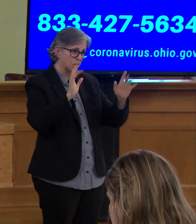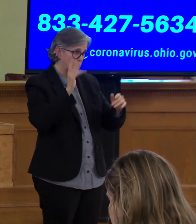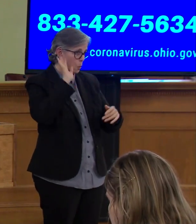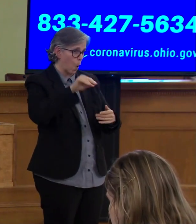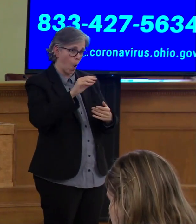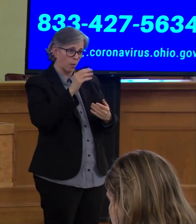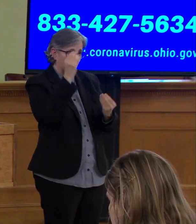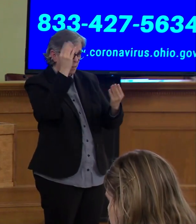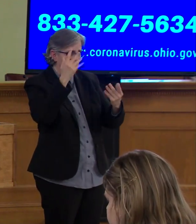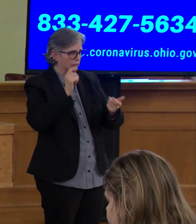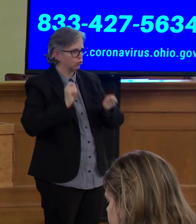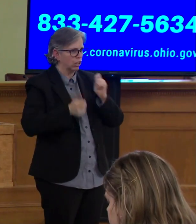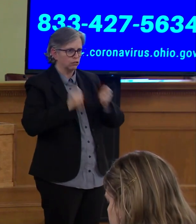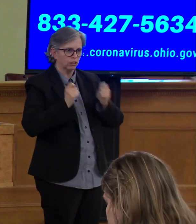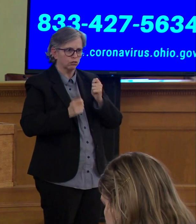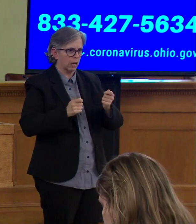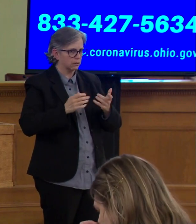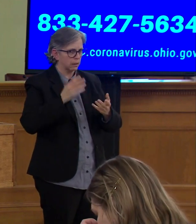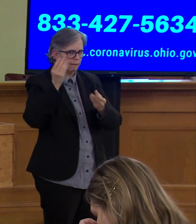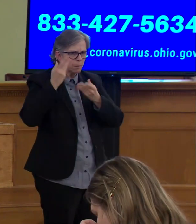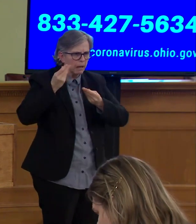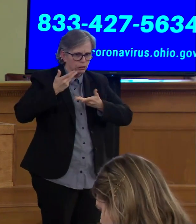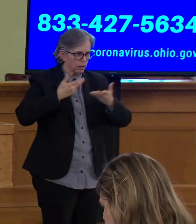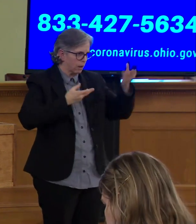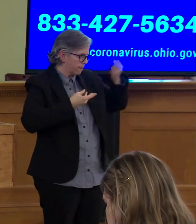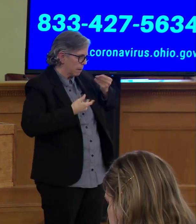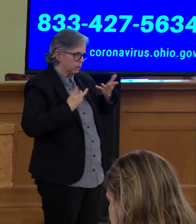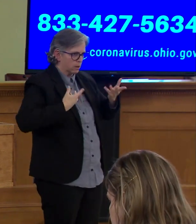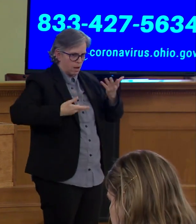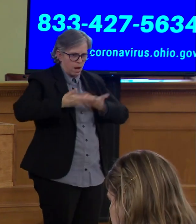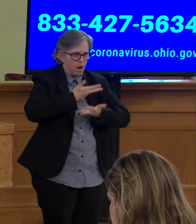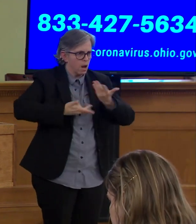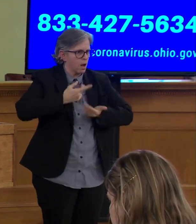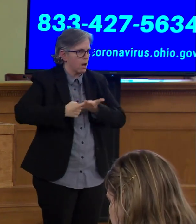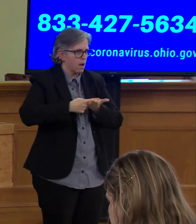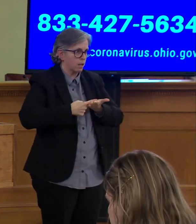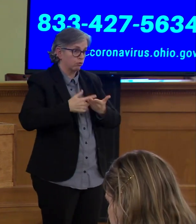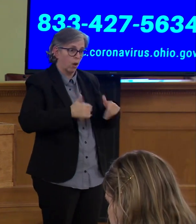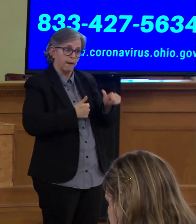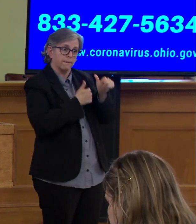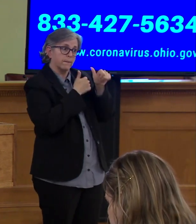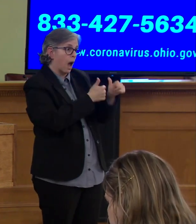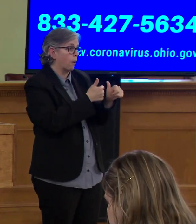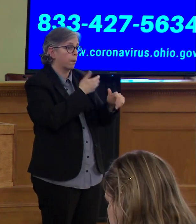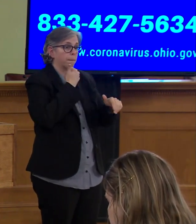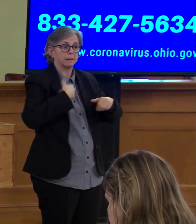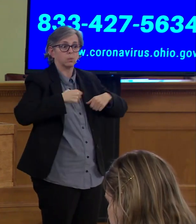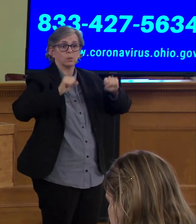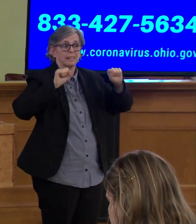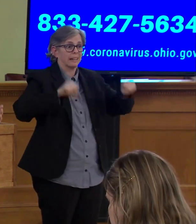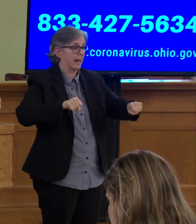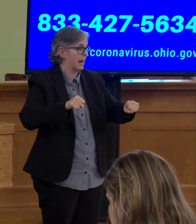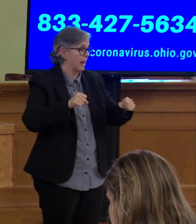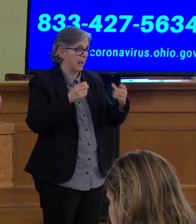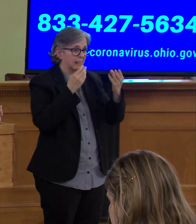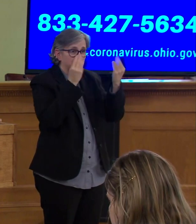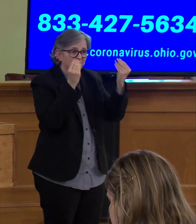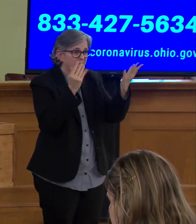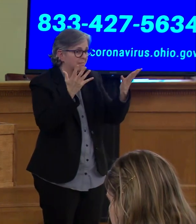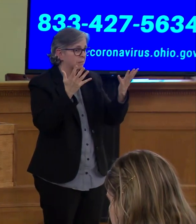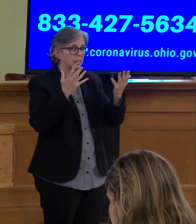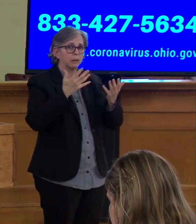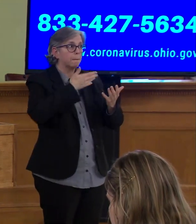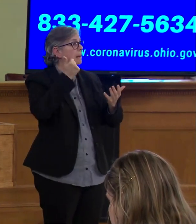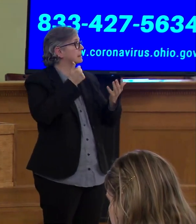We have tried to follow the best science and the best information for the best